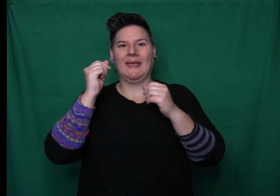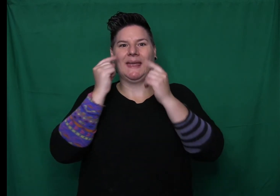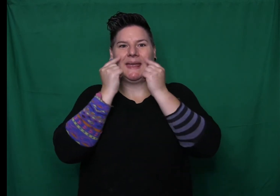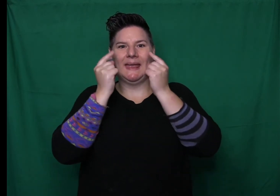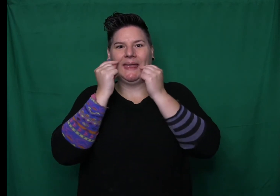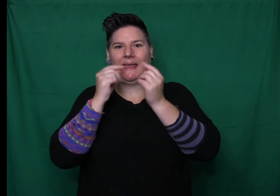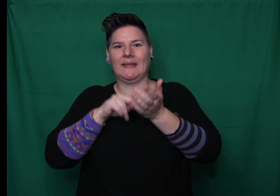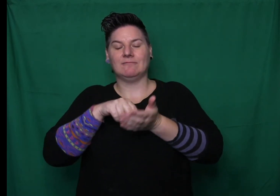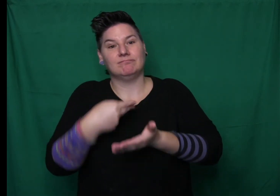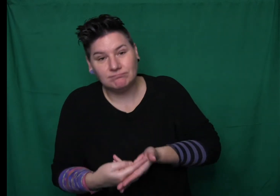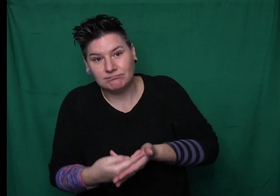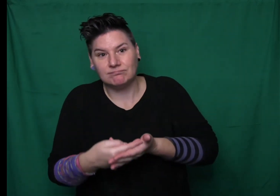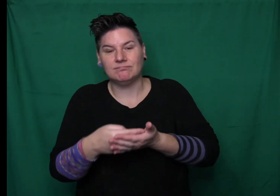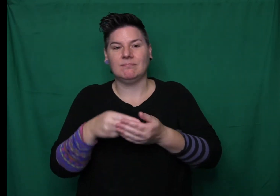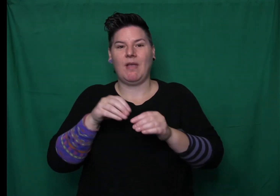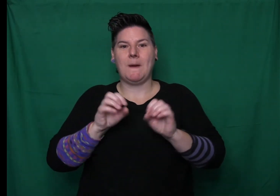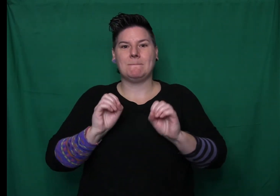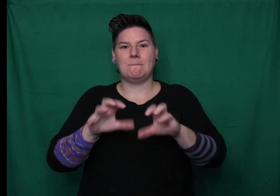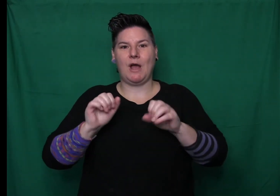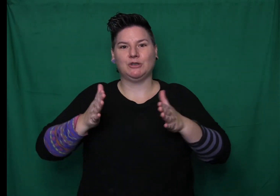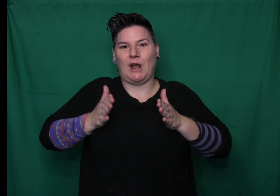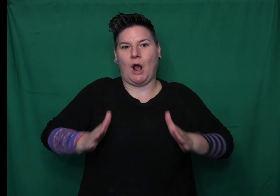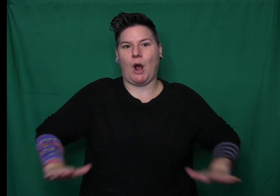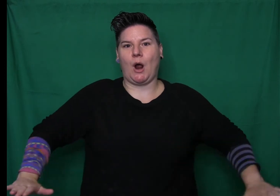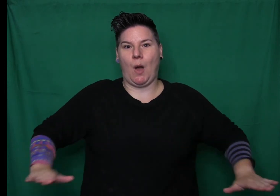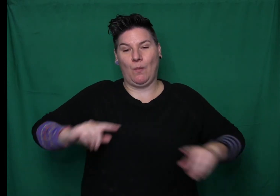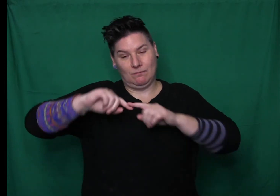Dory reached under her robes and got another sardine out of her pocket.